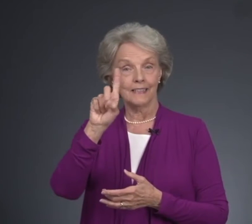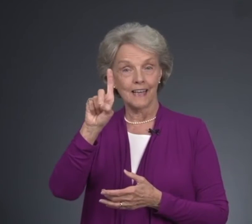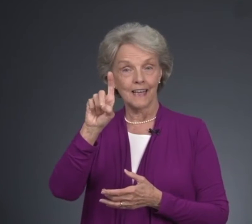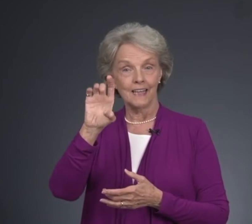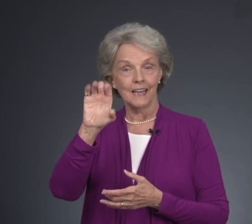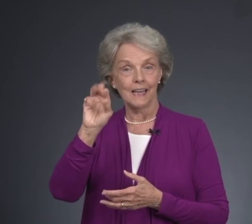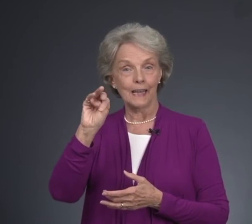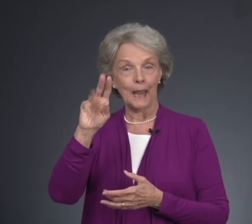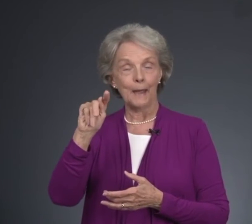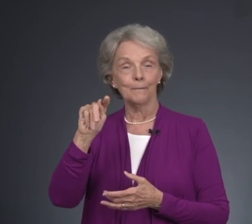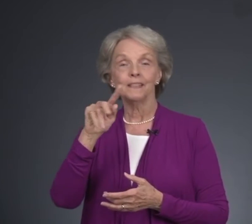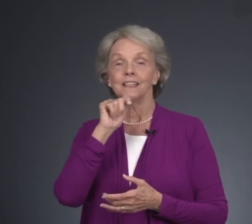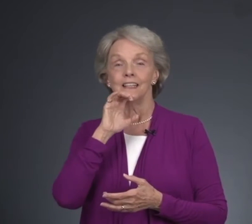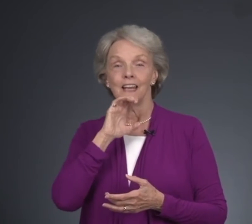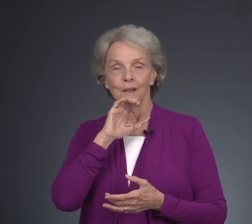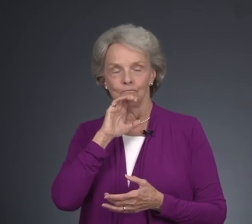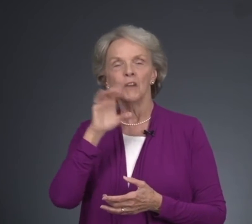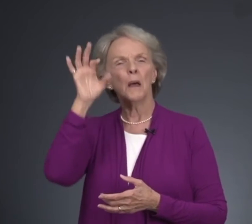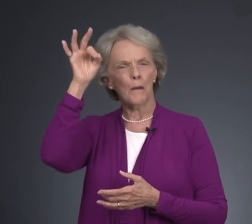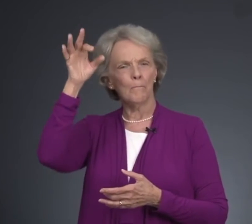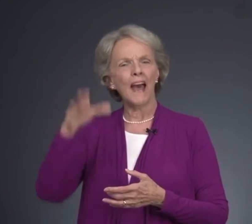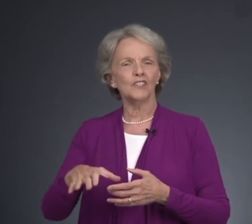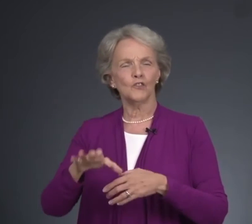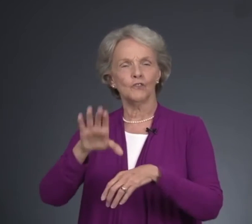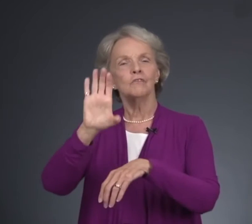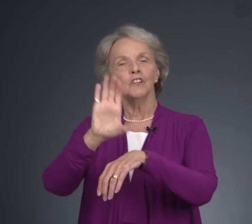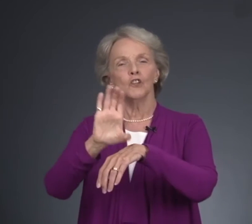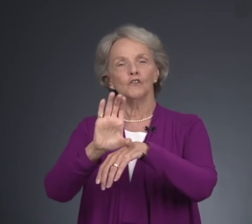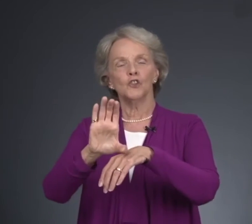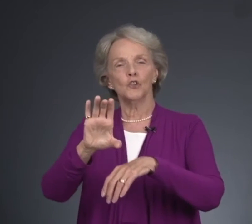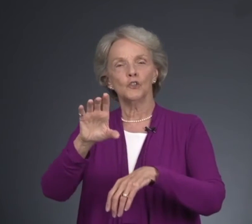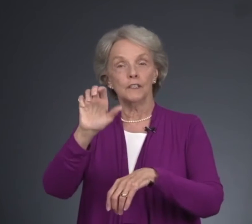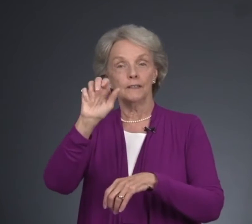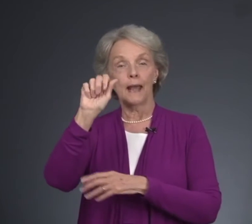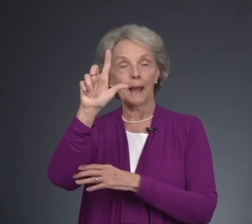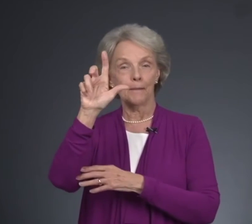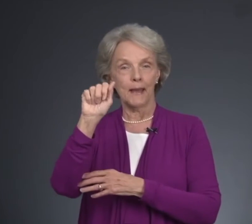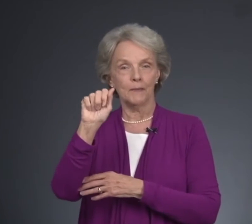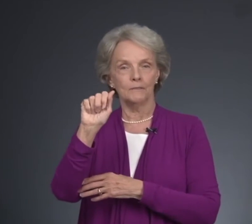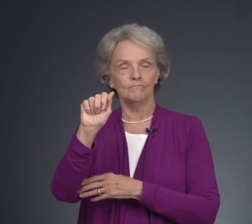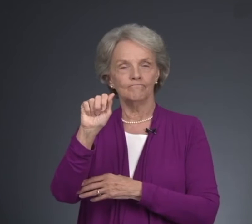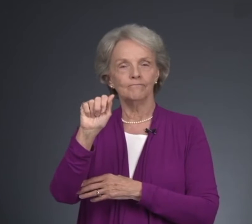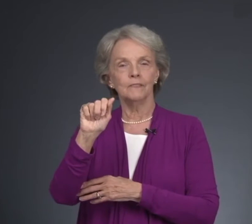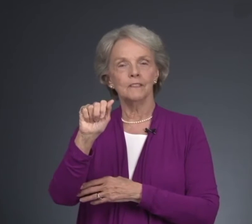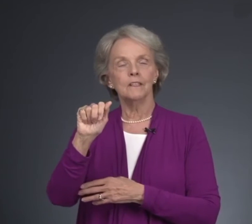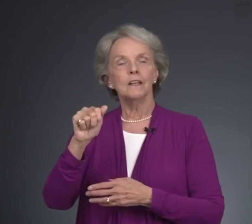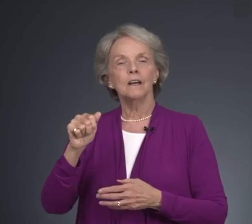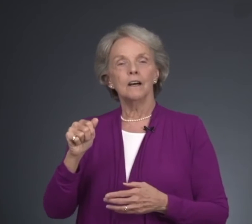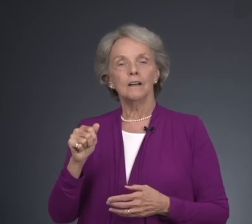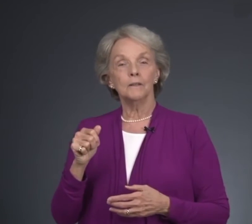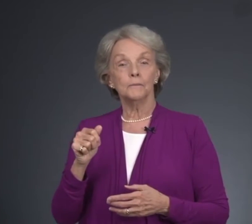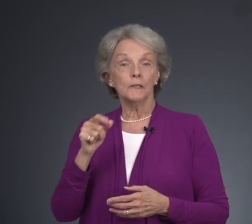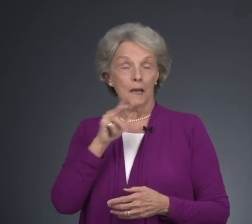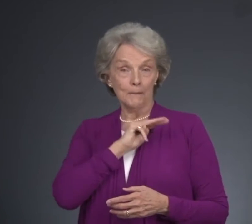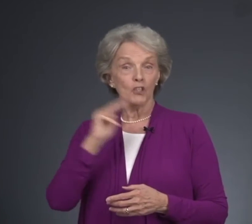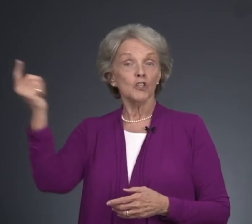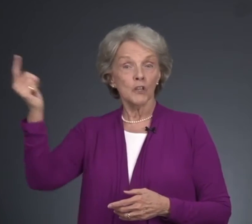Ted Camp, pastor of a church in Alabama. A missionary